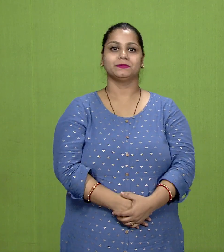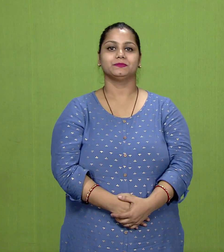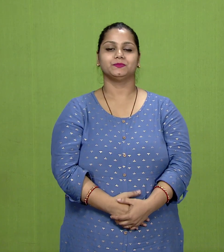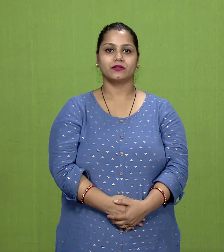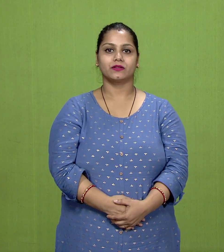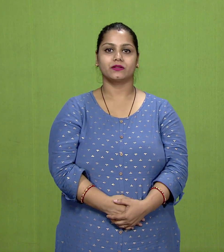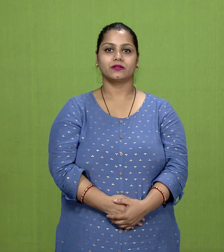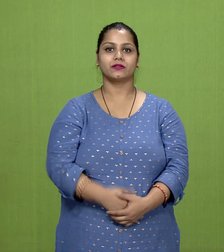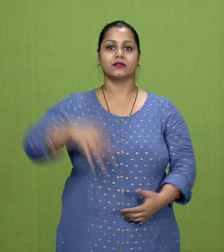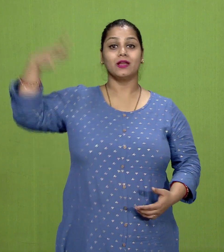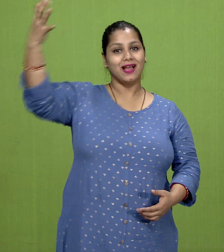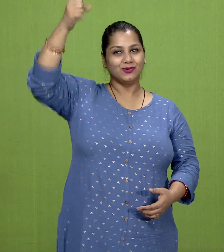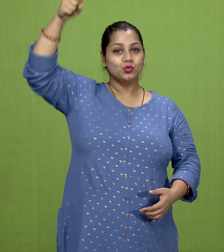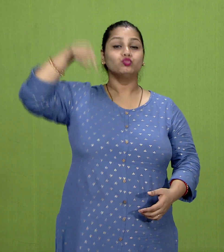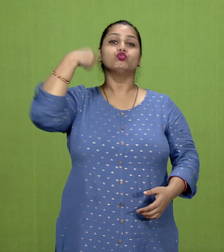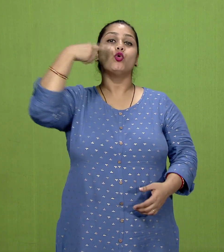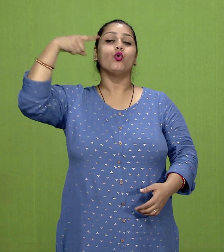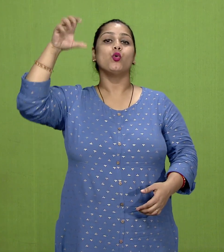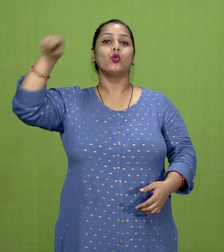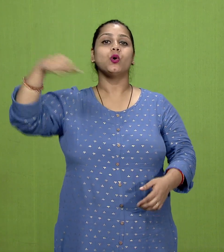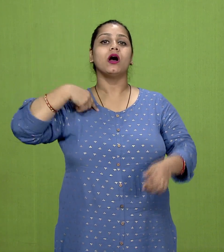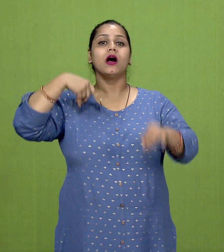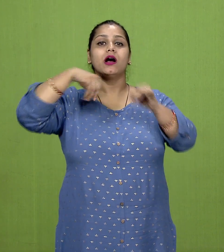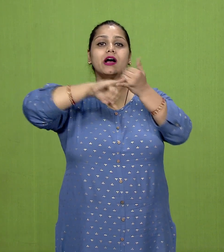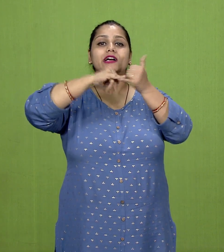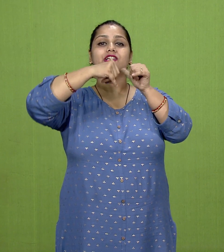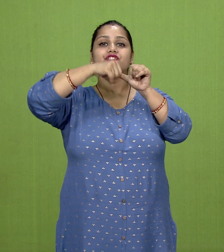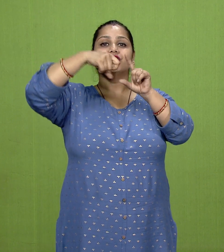the chief of Shakya of Kapila Vastu.